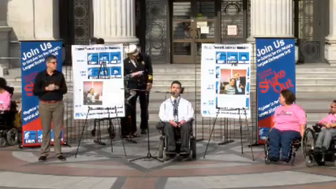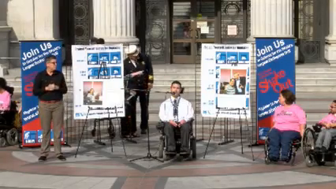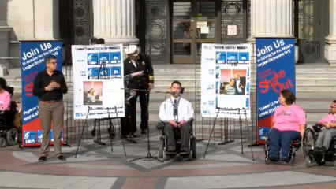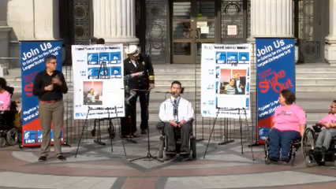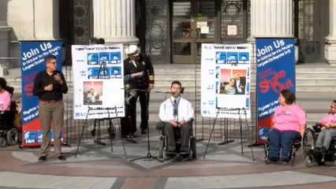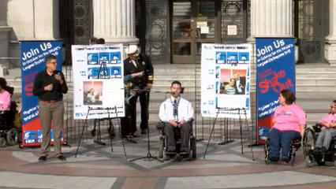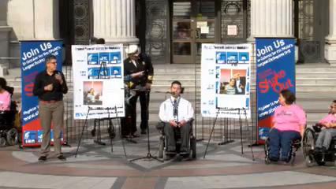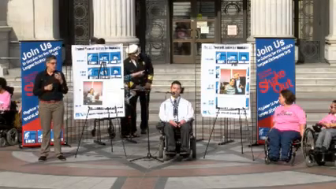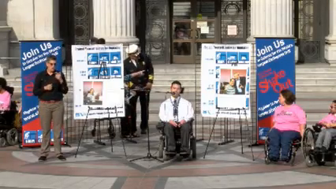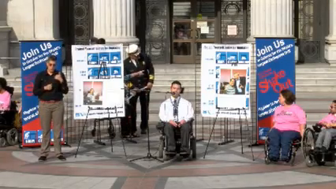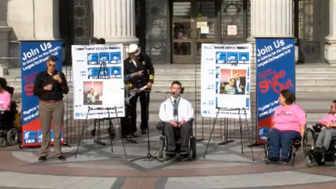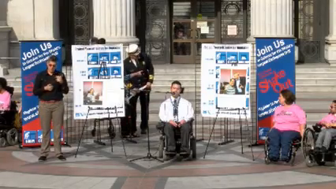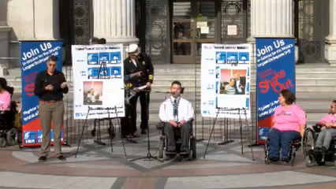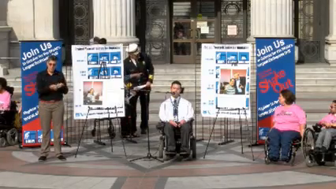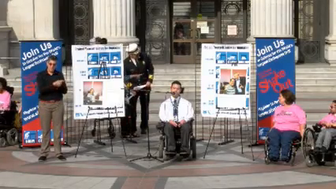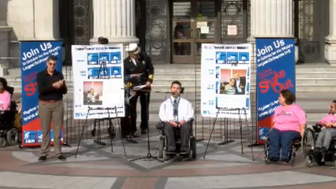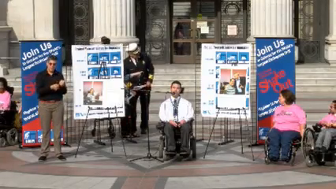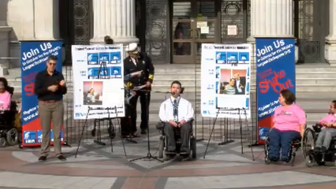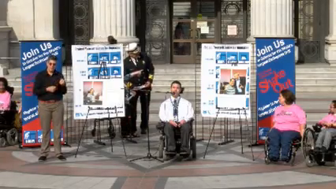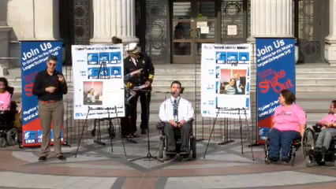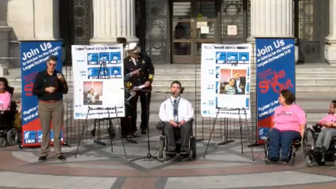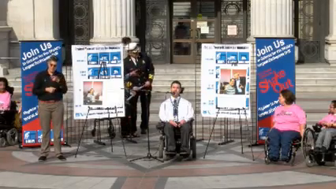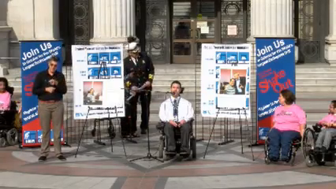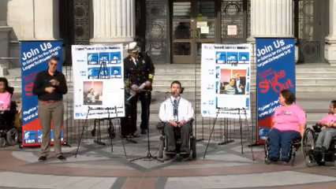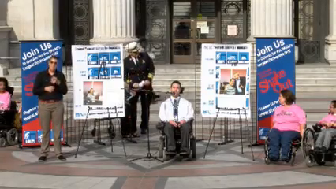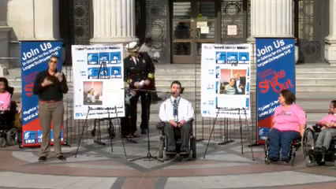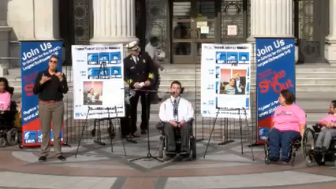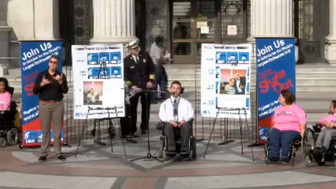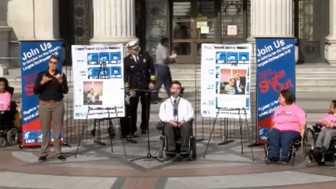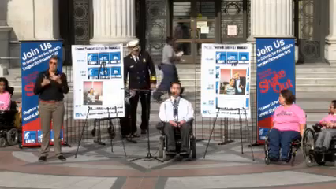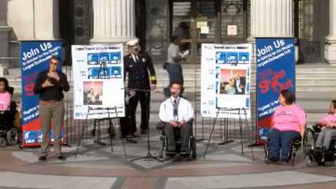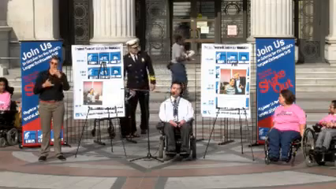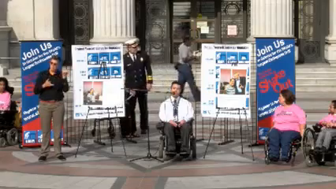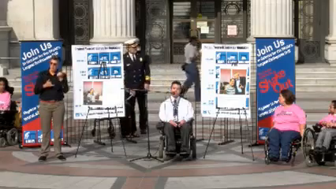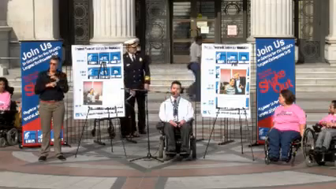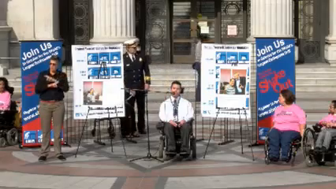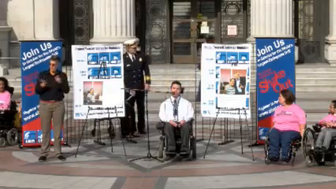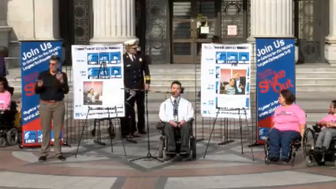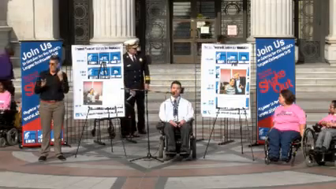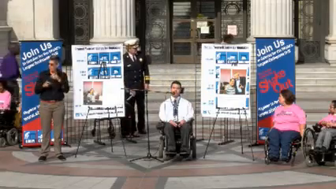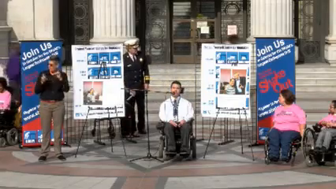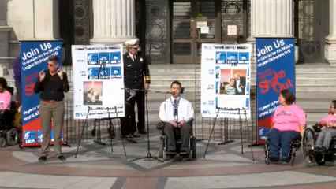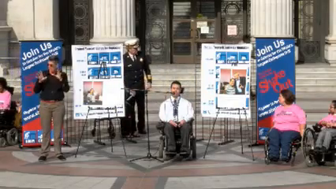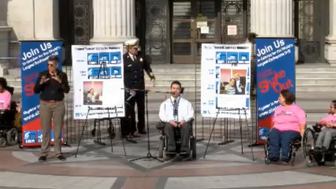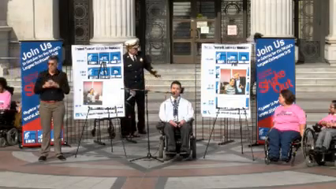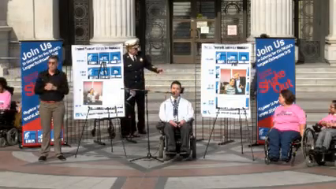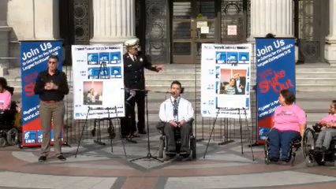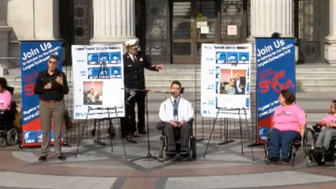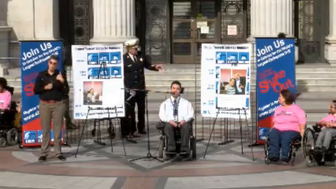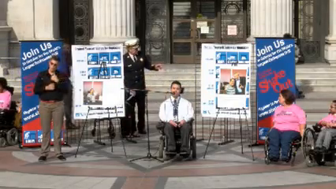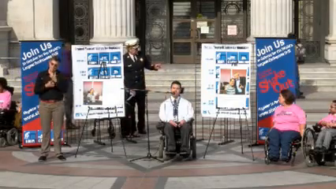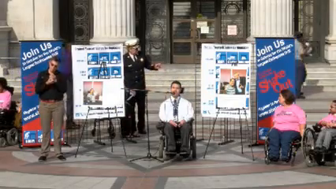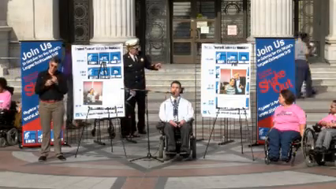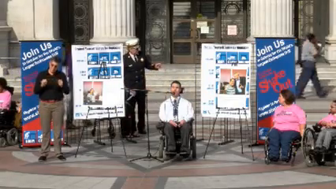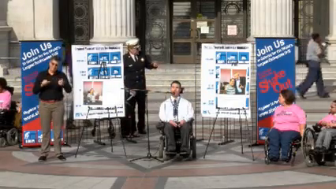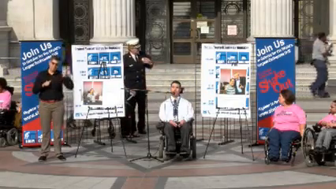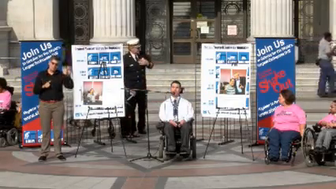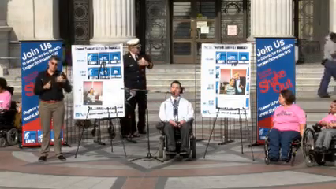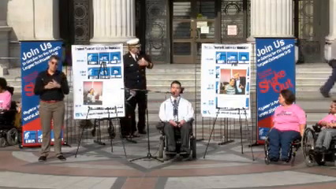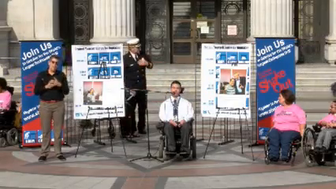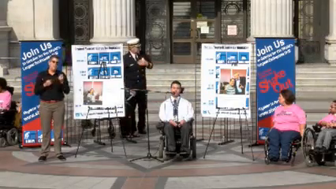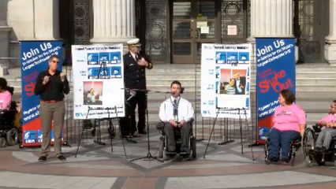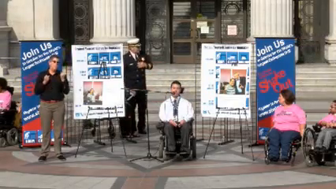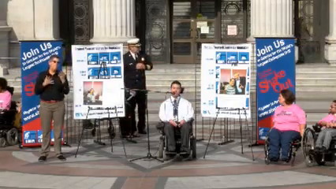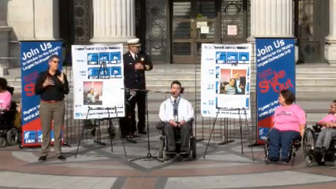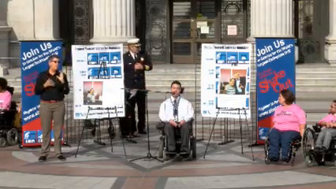we followed, we're better prepared for disasters. We're safer. And many of our brothers